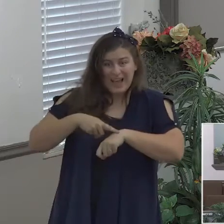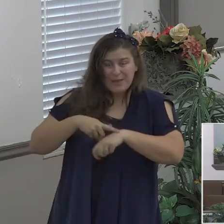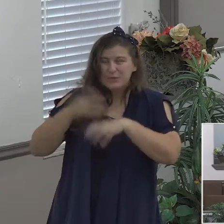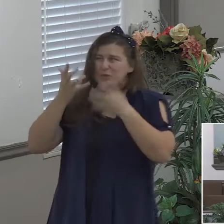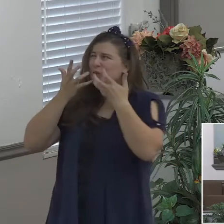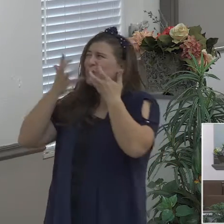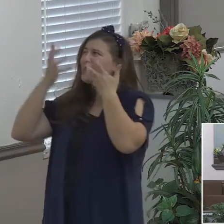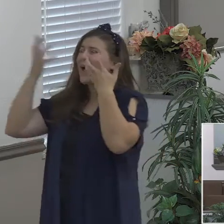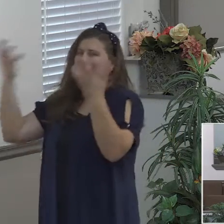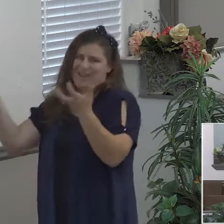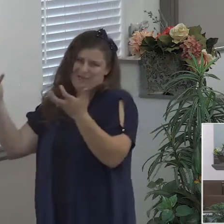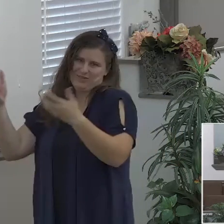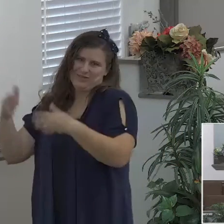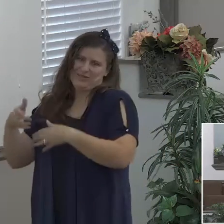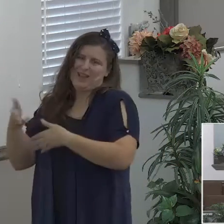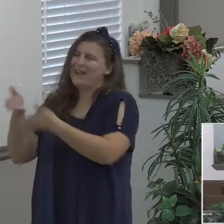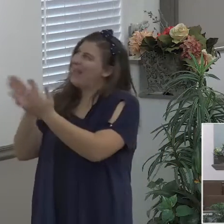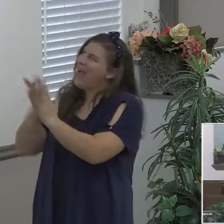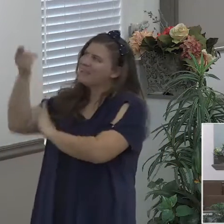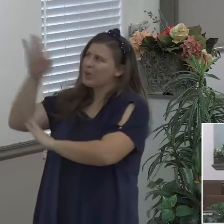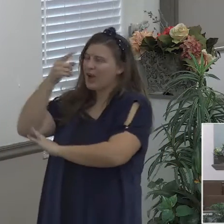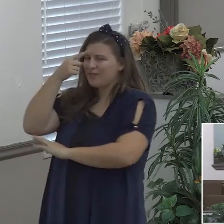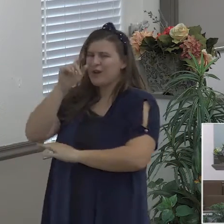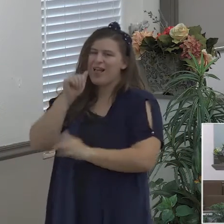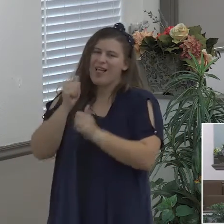Bible that says that we're going to be free of trouble